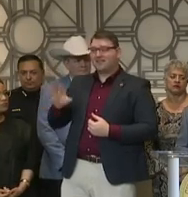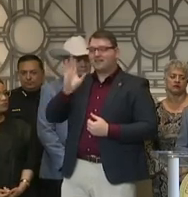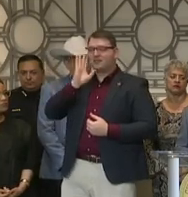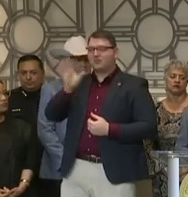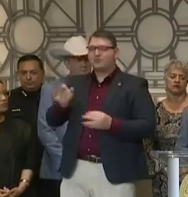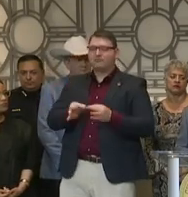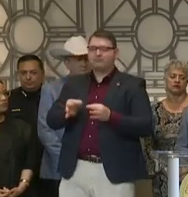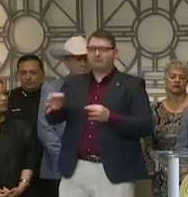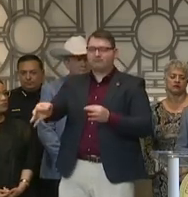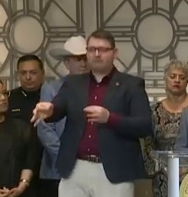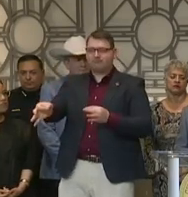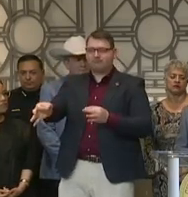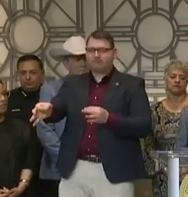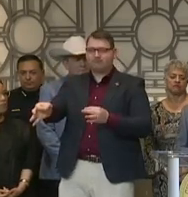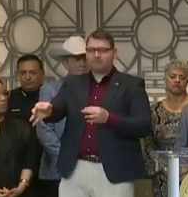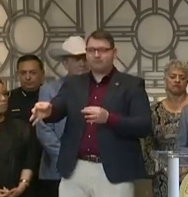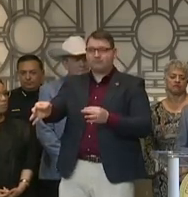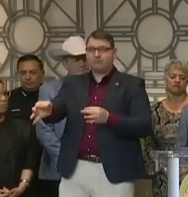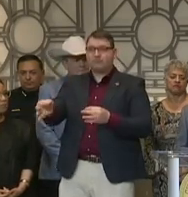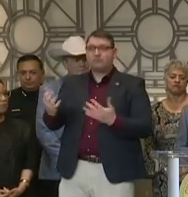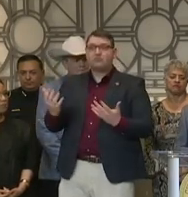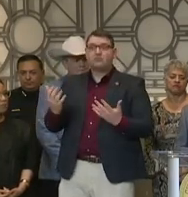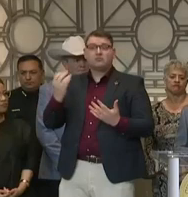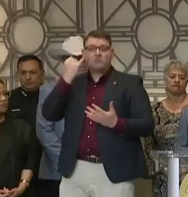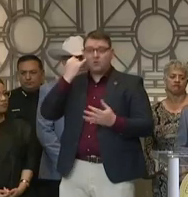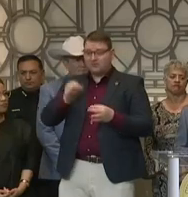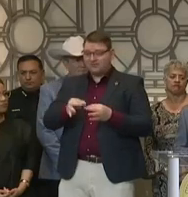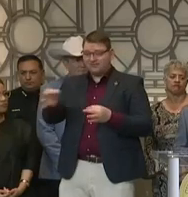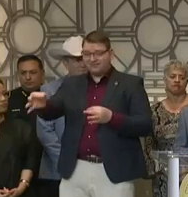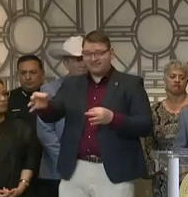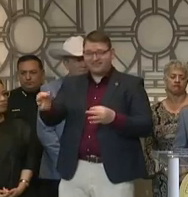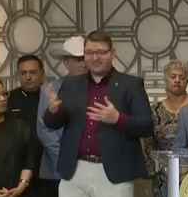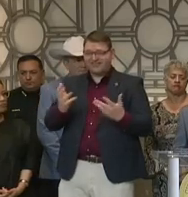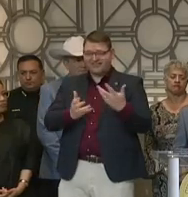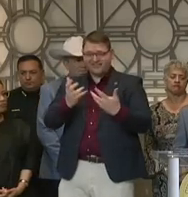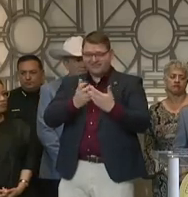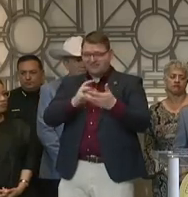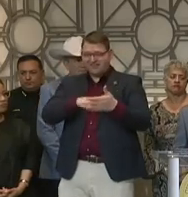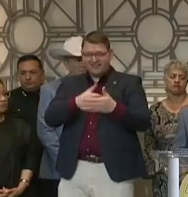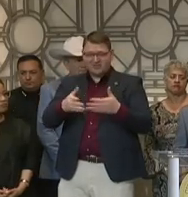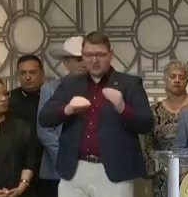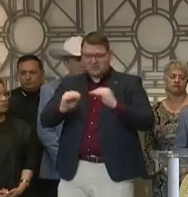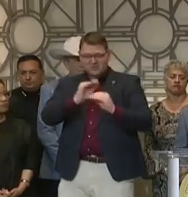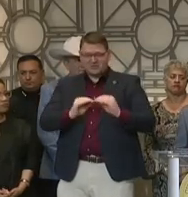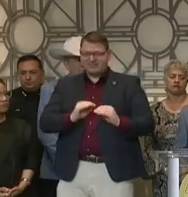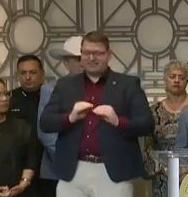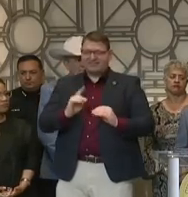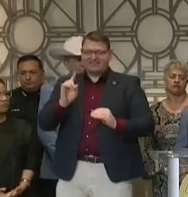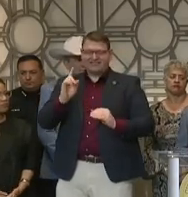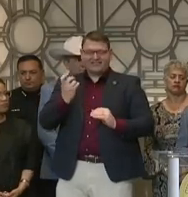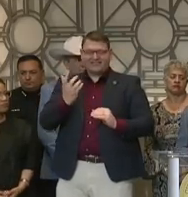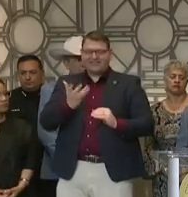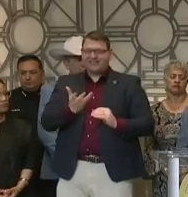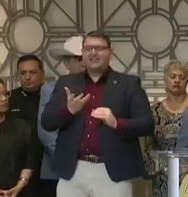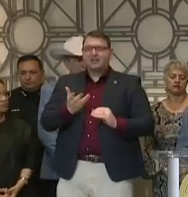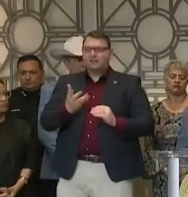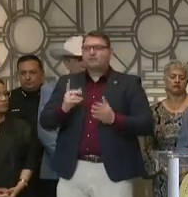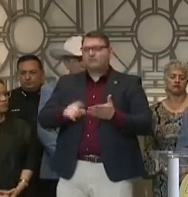And if we cannot reschedule it, it will be canceled for this year. And Susan Christian, of a special event, and I know their teams,